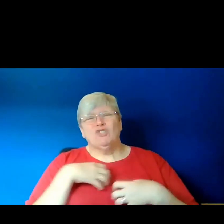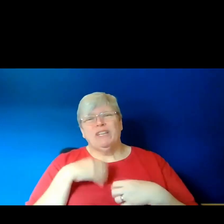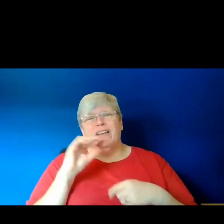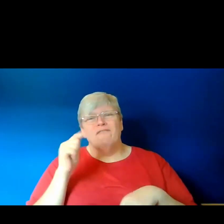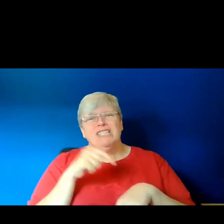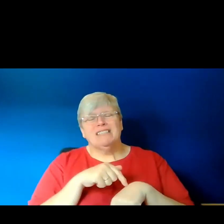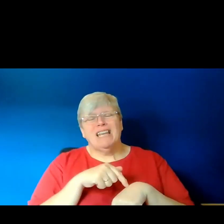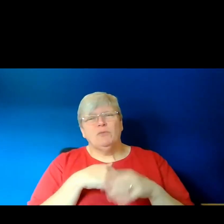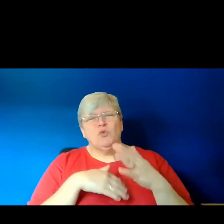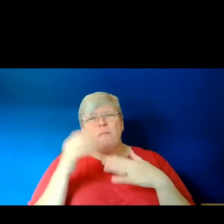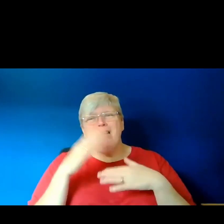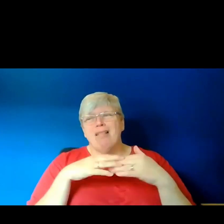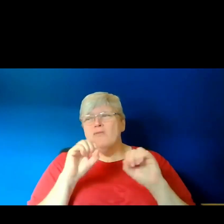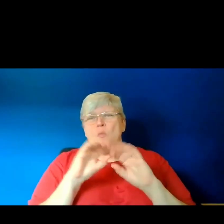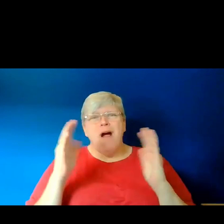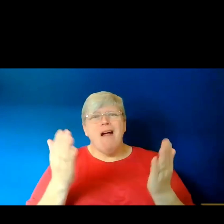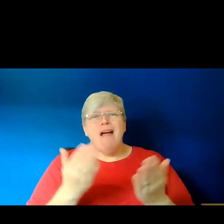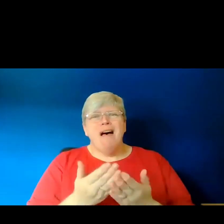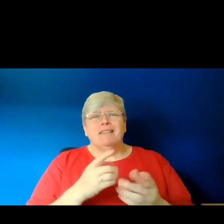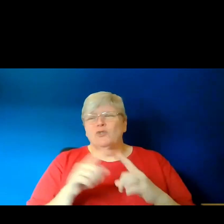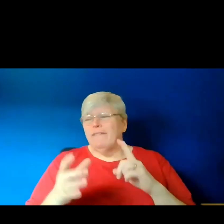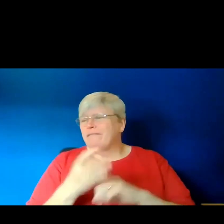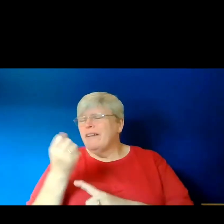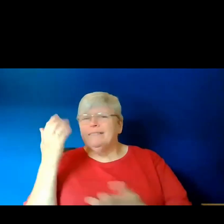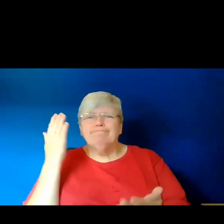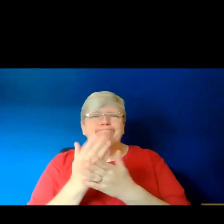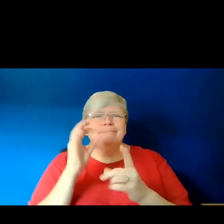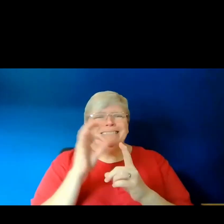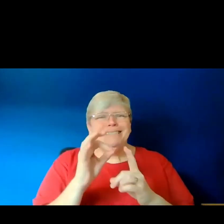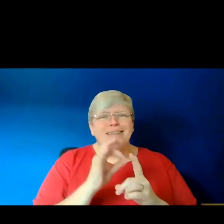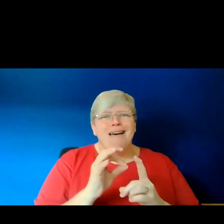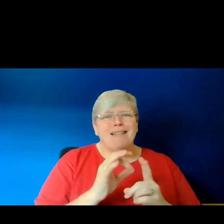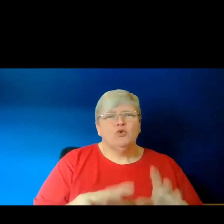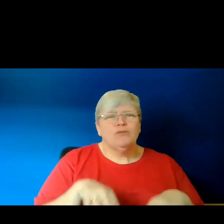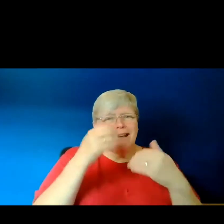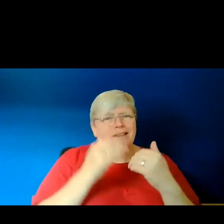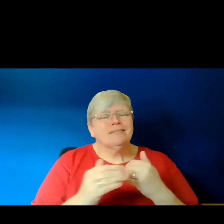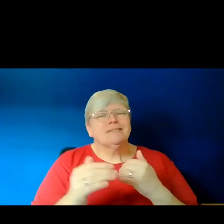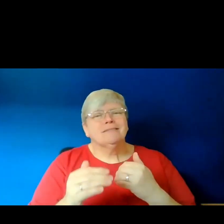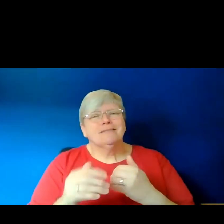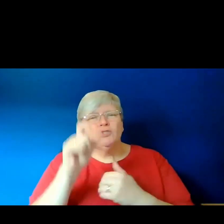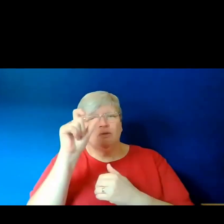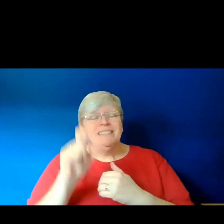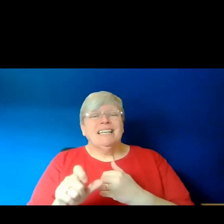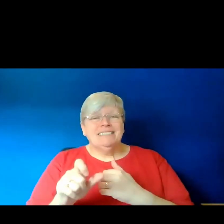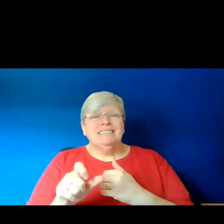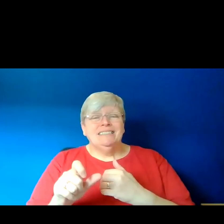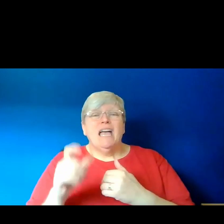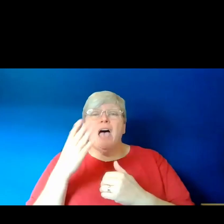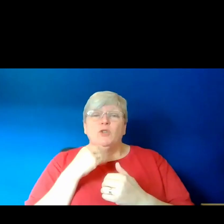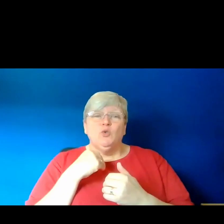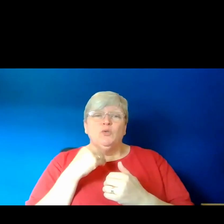build your world and you're looking for some solid details to start you off. So the case study poem I'm going to use for this section